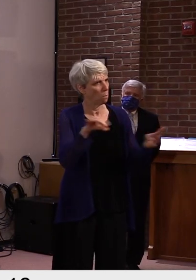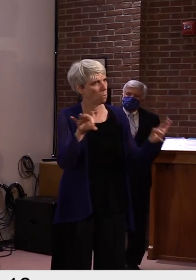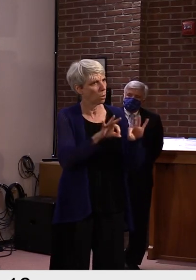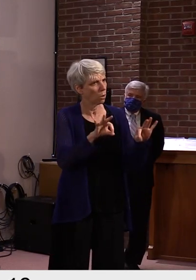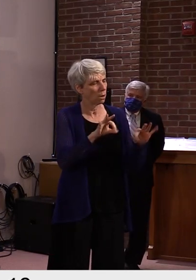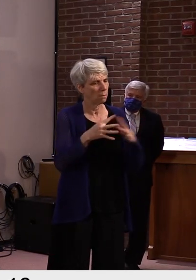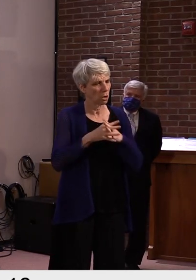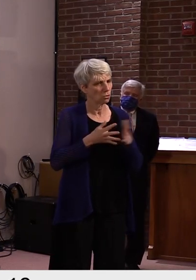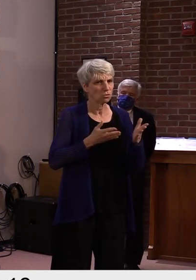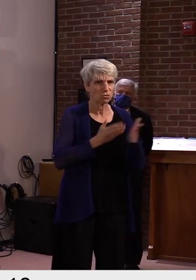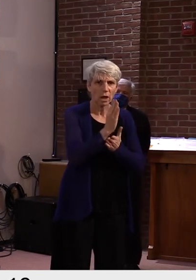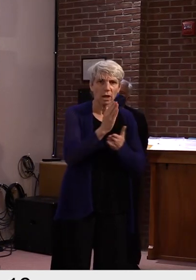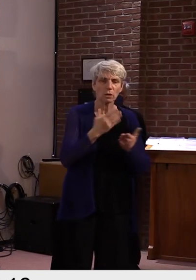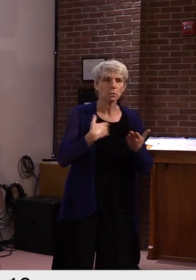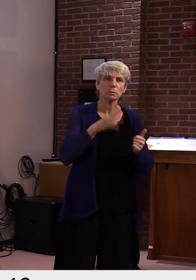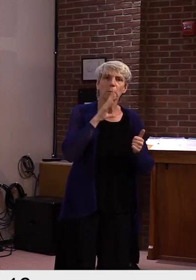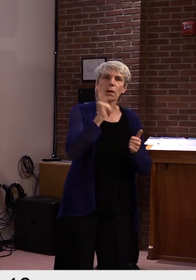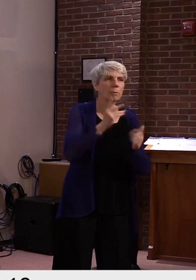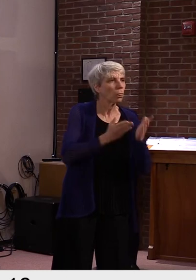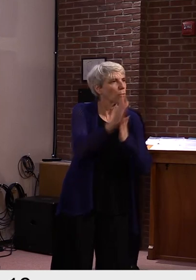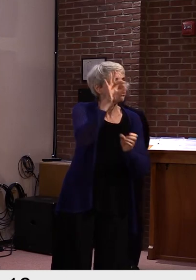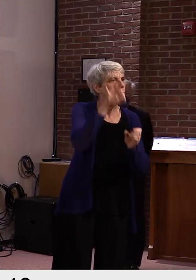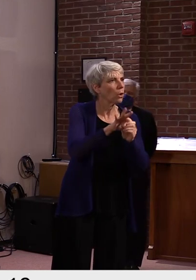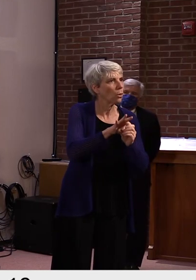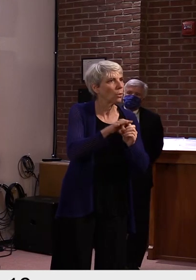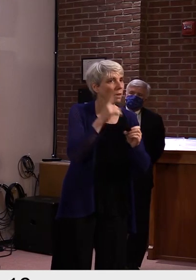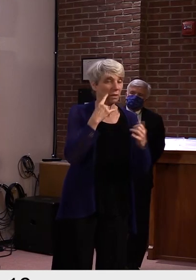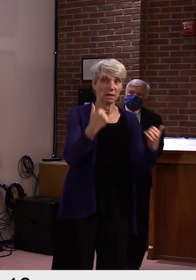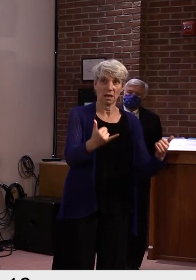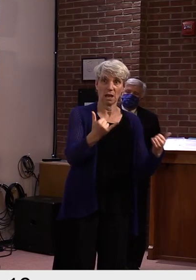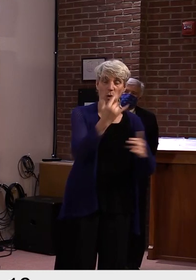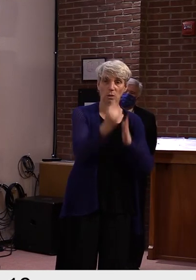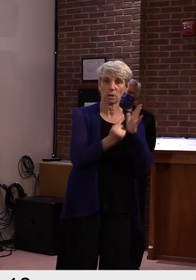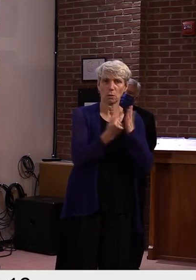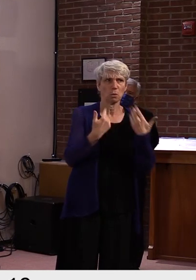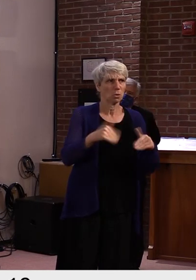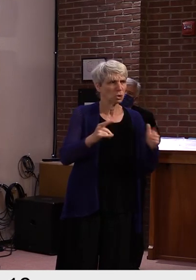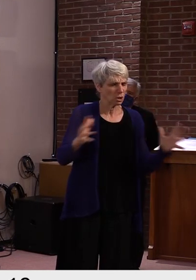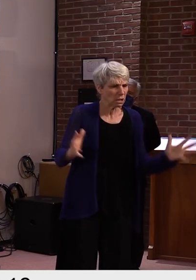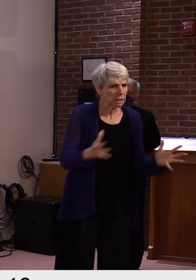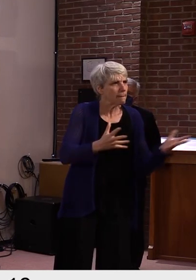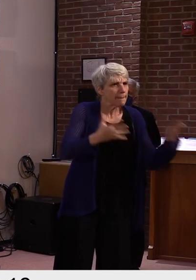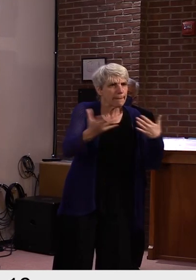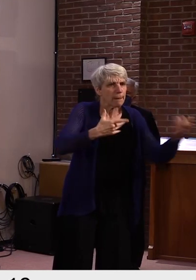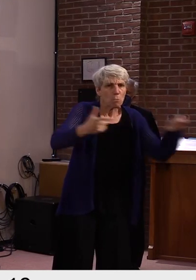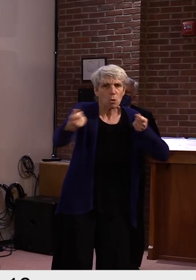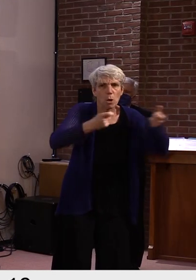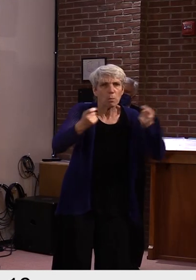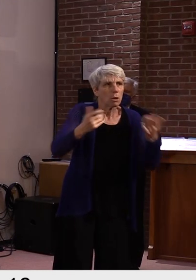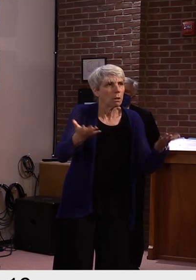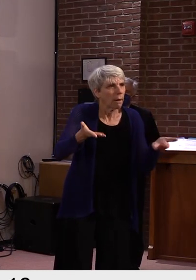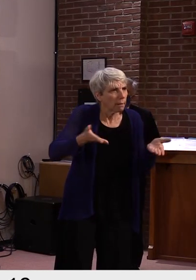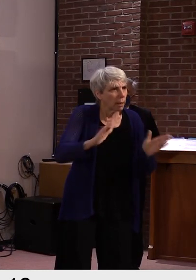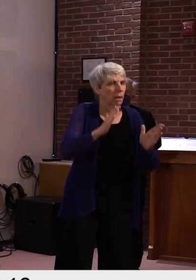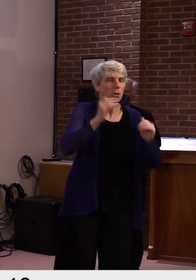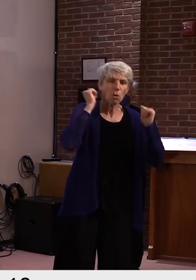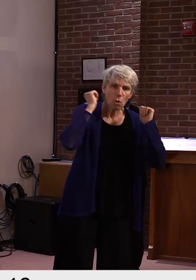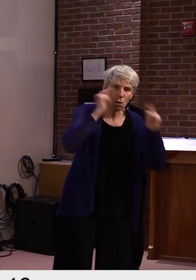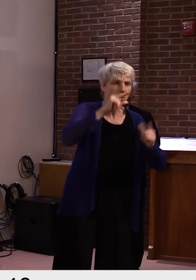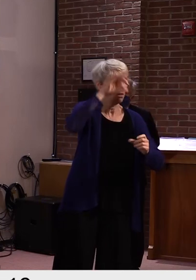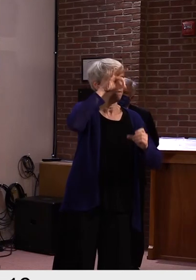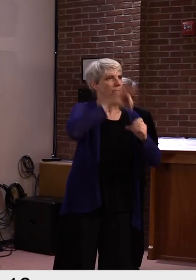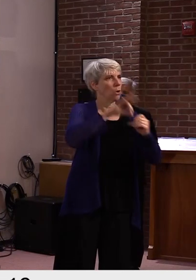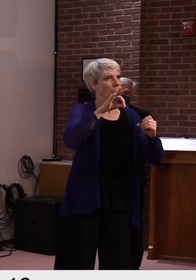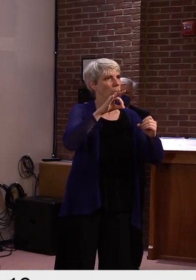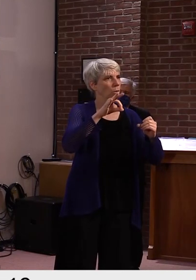think that during these times we should be doing all we can to make sure that everyone is counted and has their voices heard